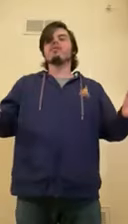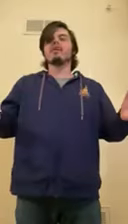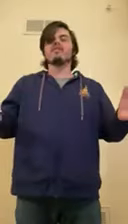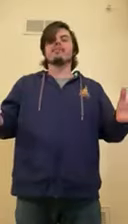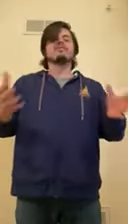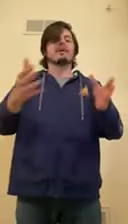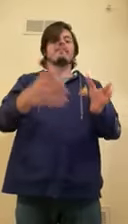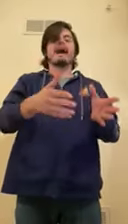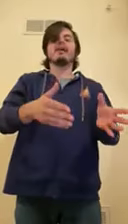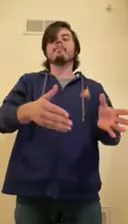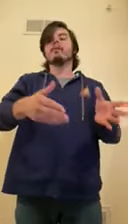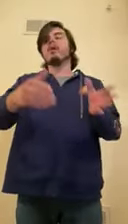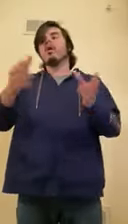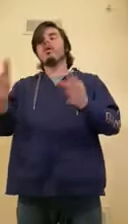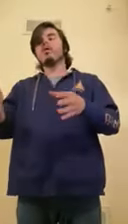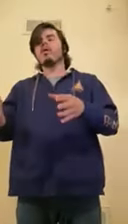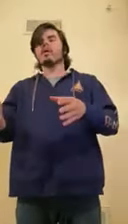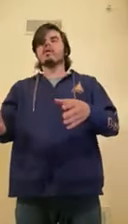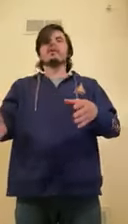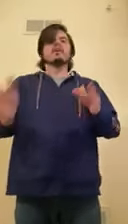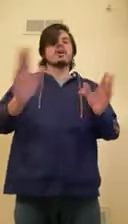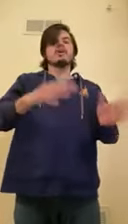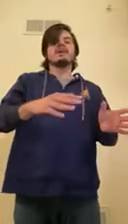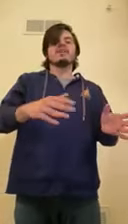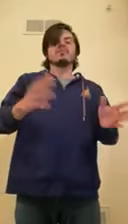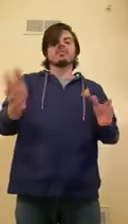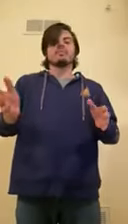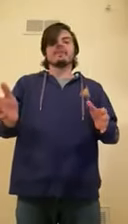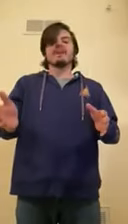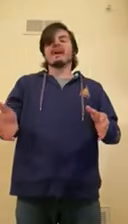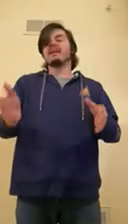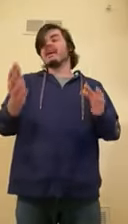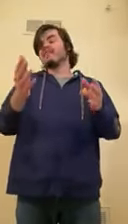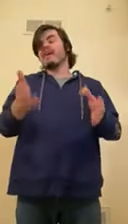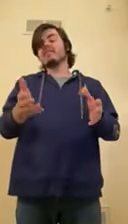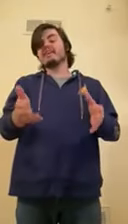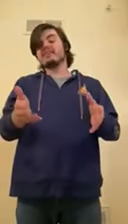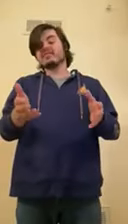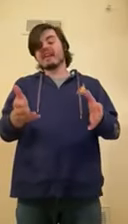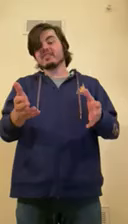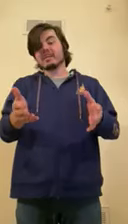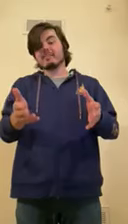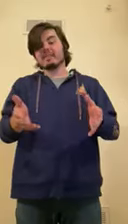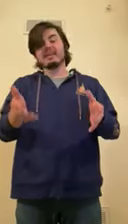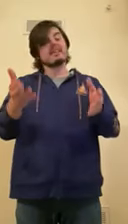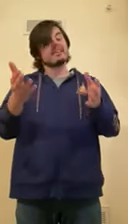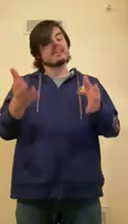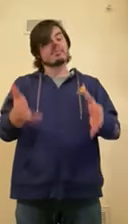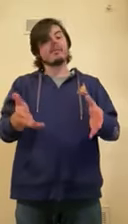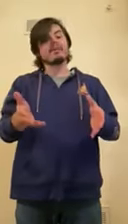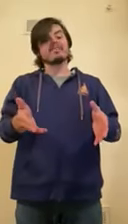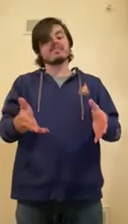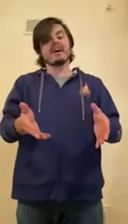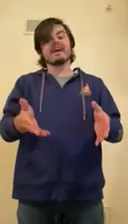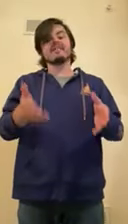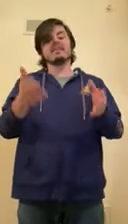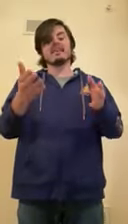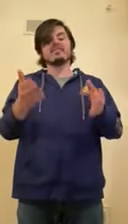lot of information that can back up or go against what's being said. If everything is saying the same thing, that probably is a sign that it's